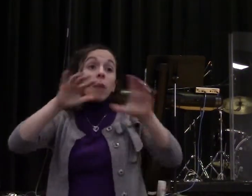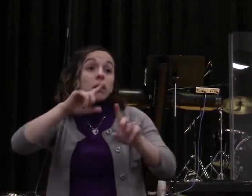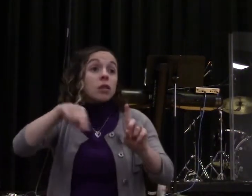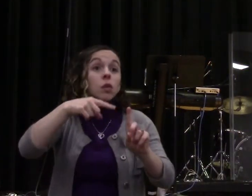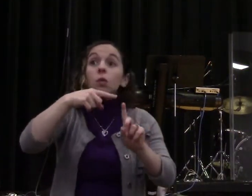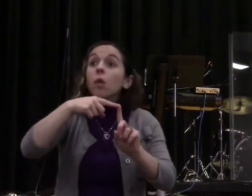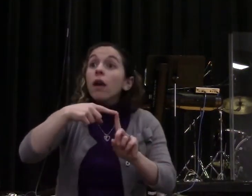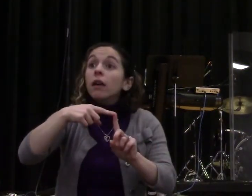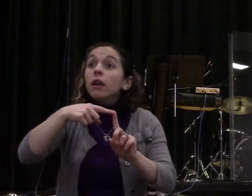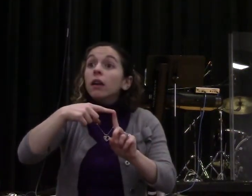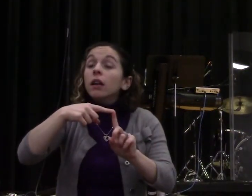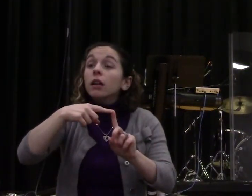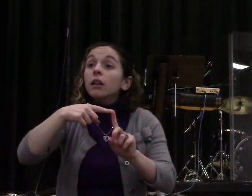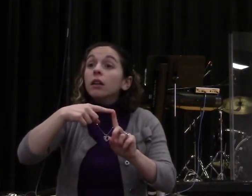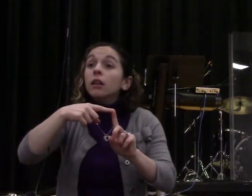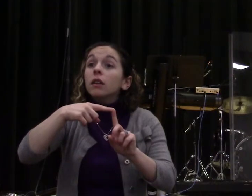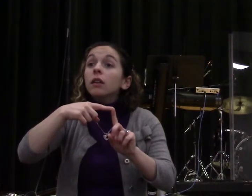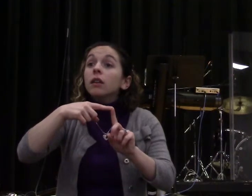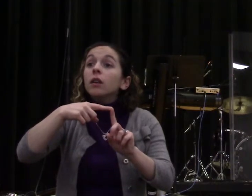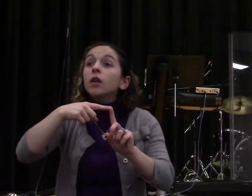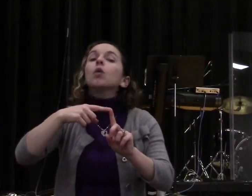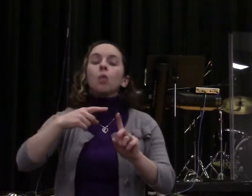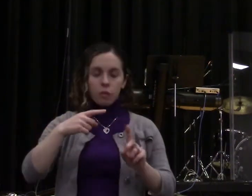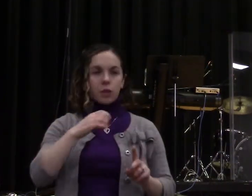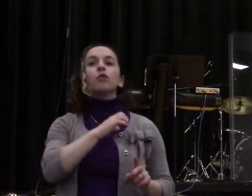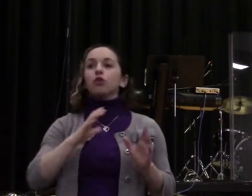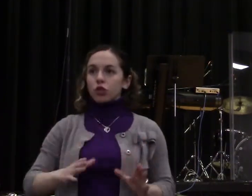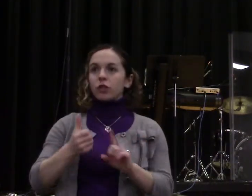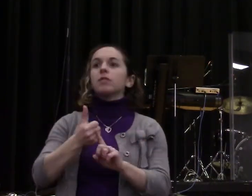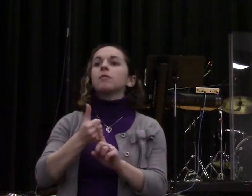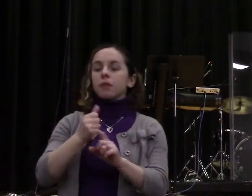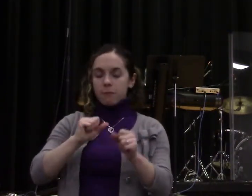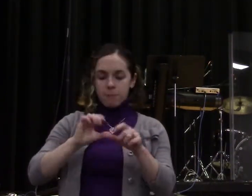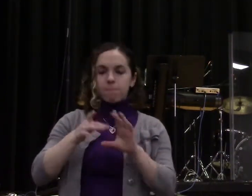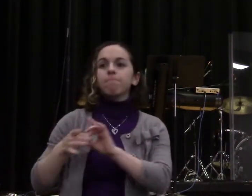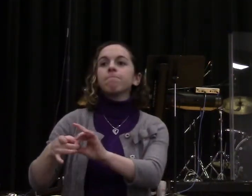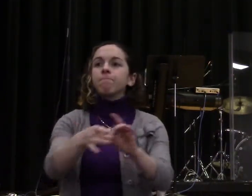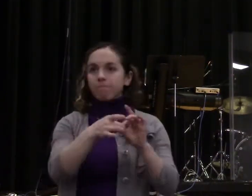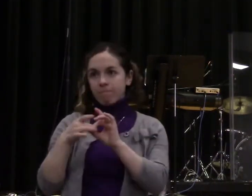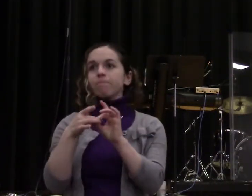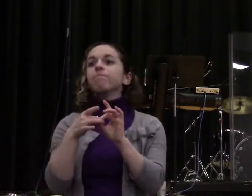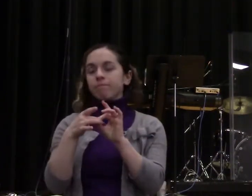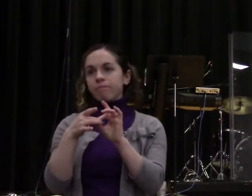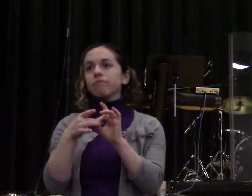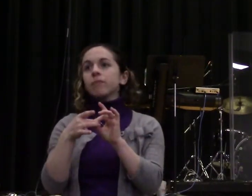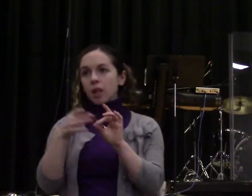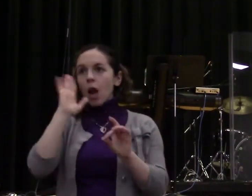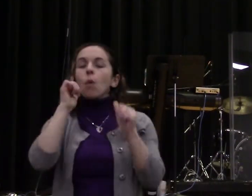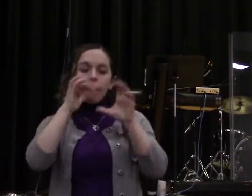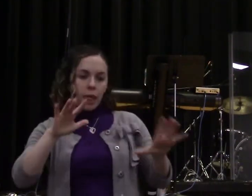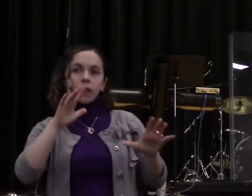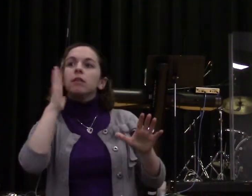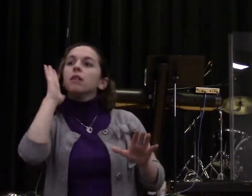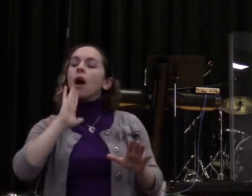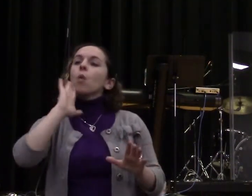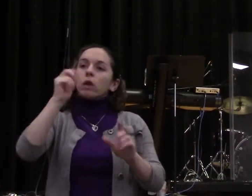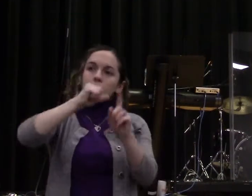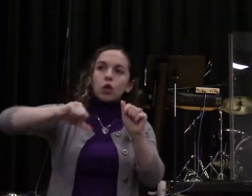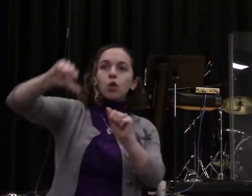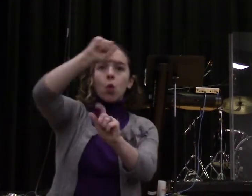It is where the brothers dwell together in unity. Is there an amen in this house? Hallelujah. The Bible says here in that last part, for